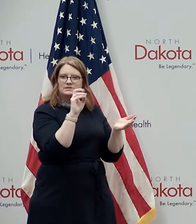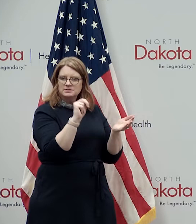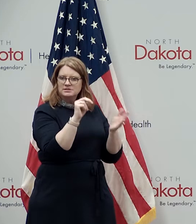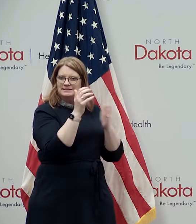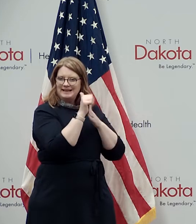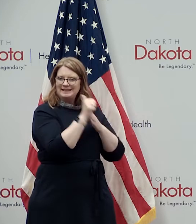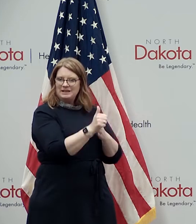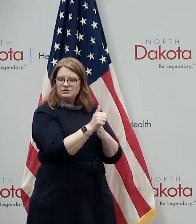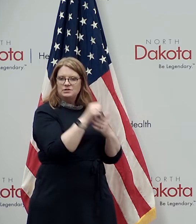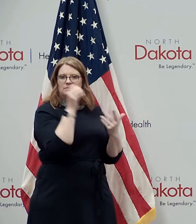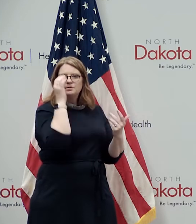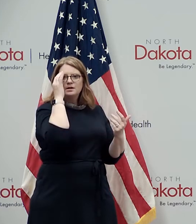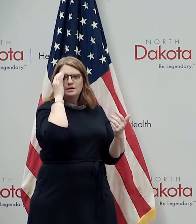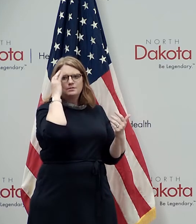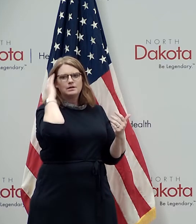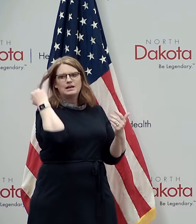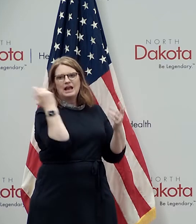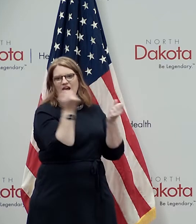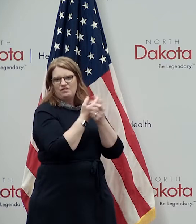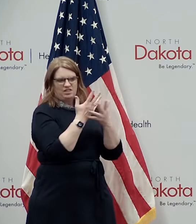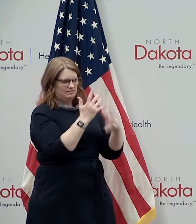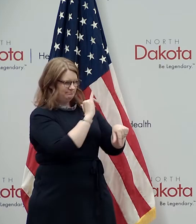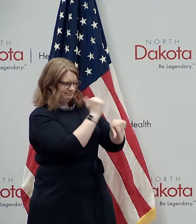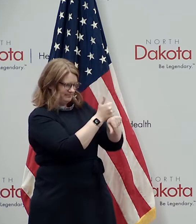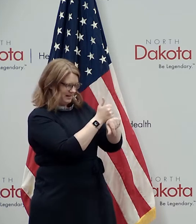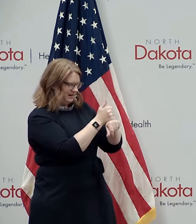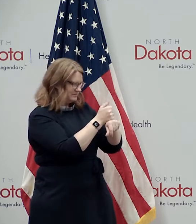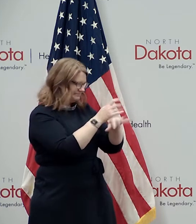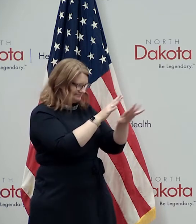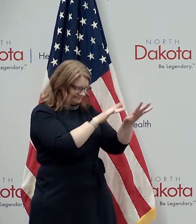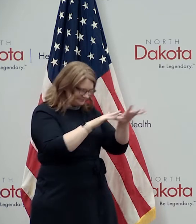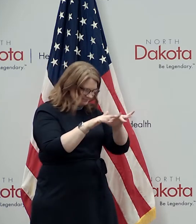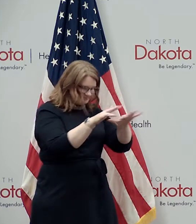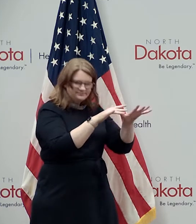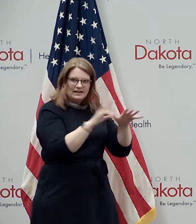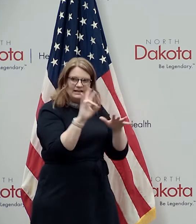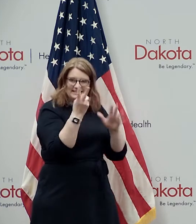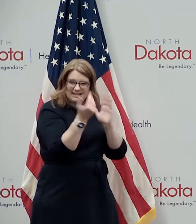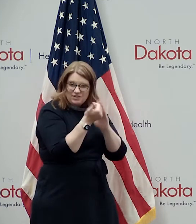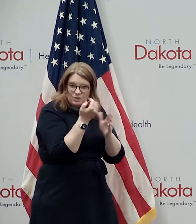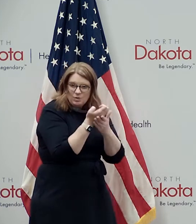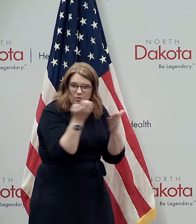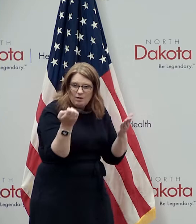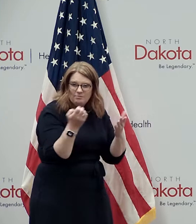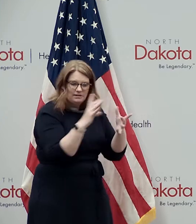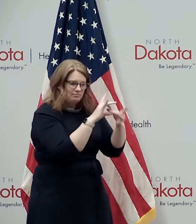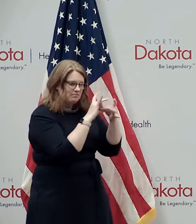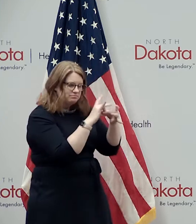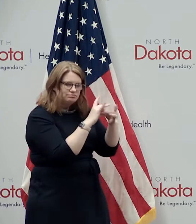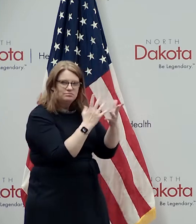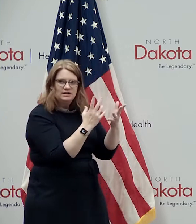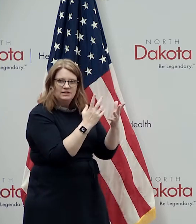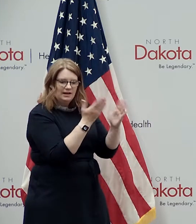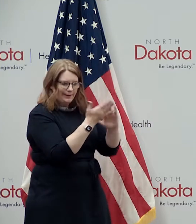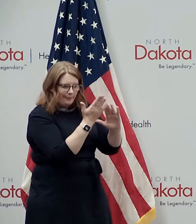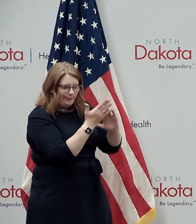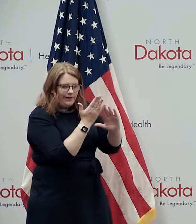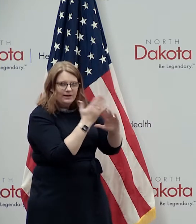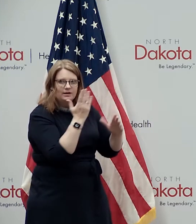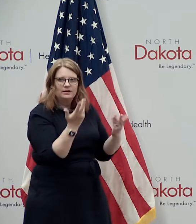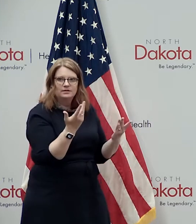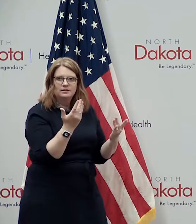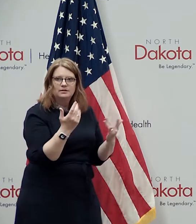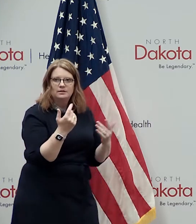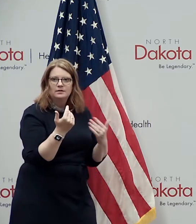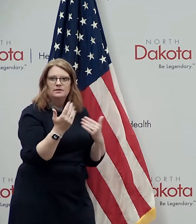lab helped get all that set up um got seven new pieces of equipment online and operating at the peak we